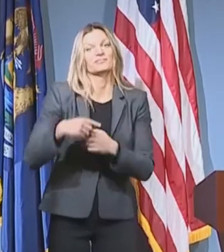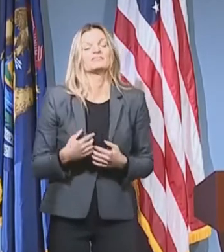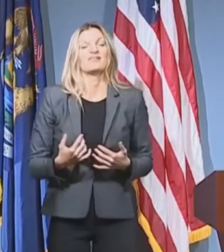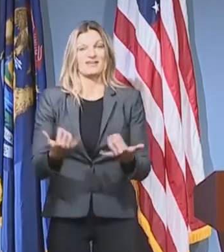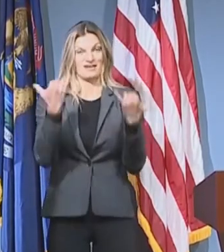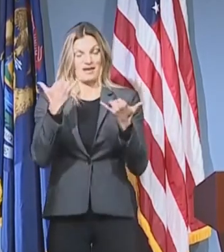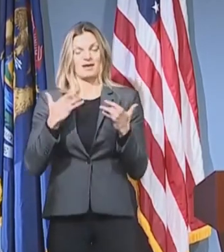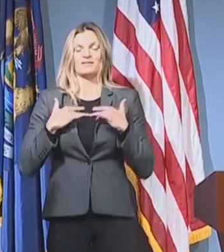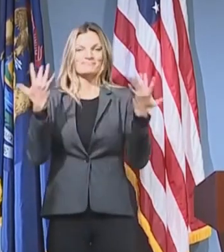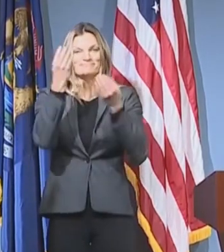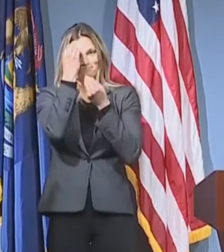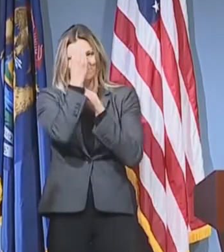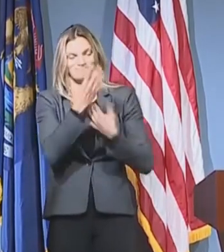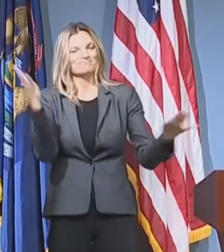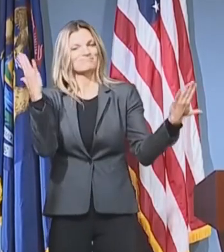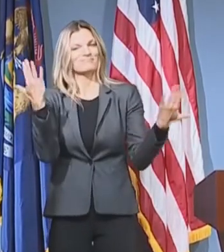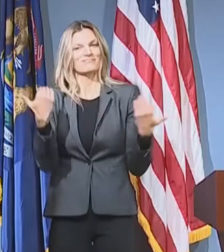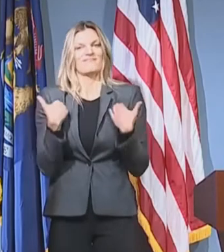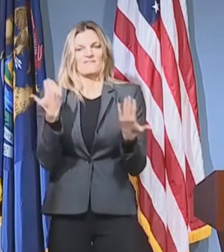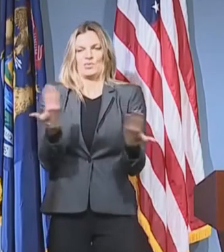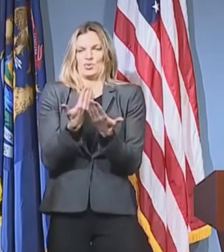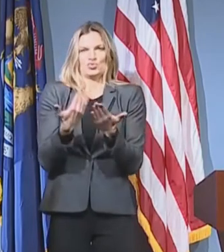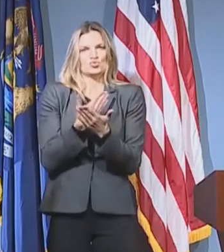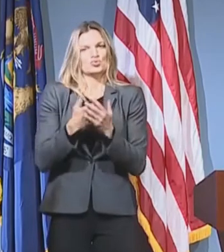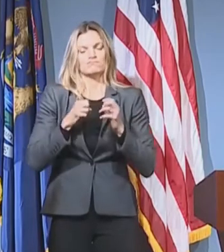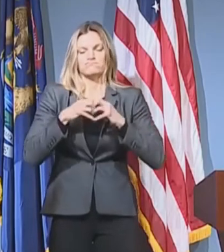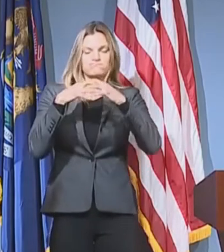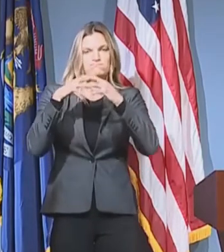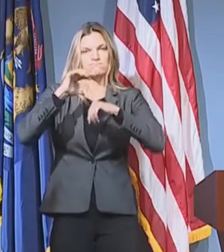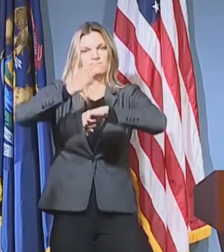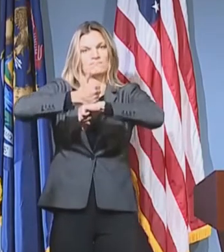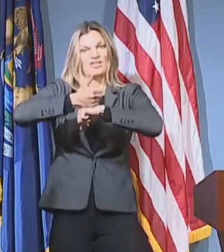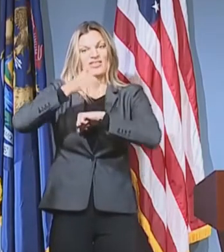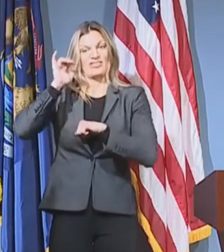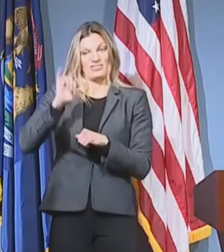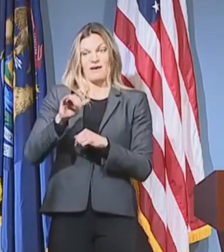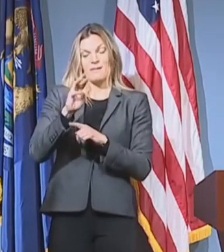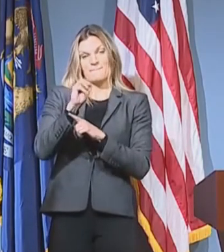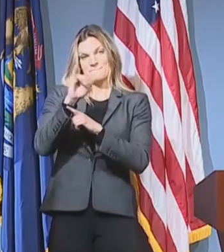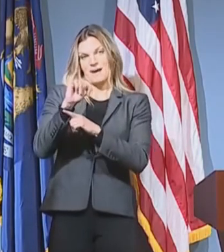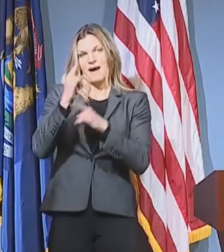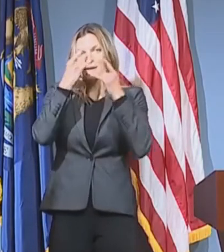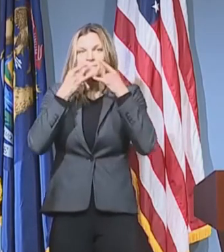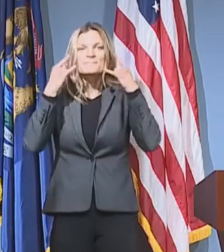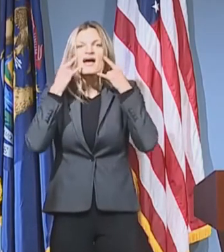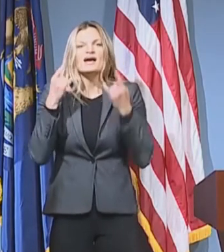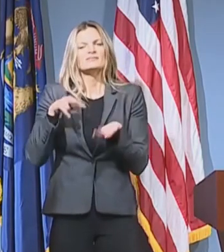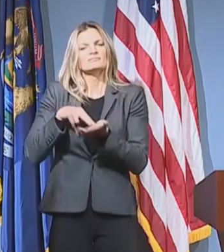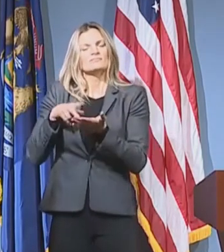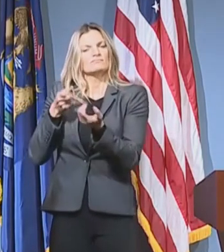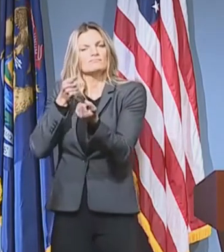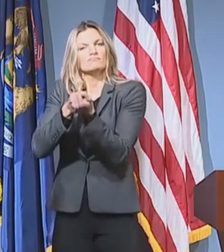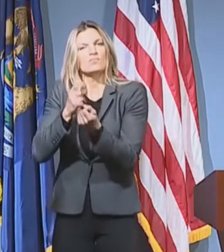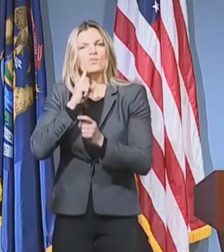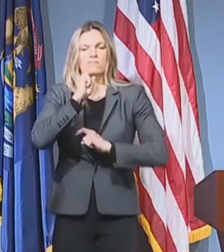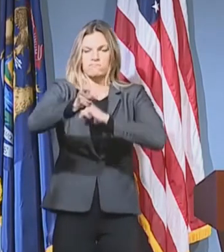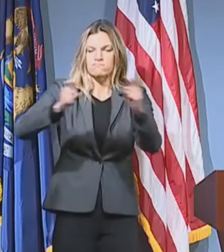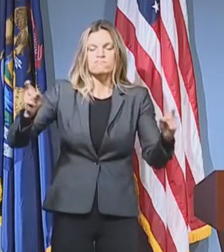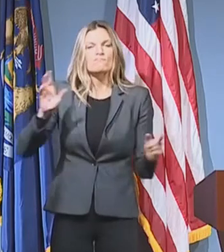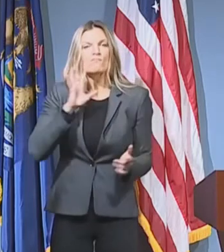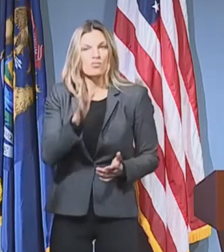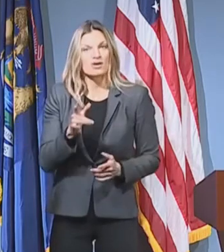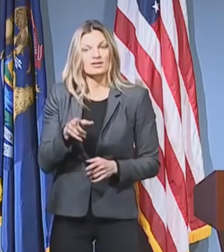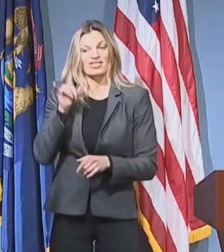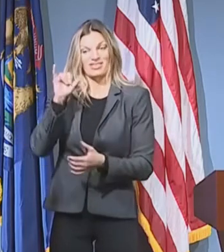the My Mask Aid Project. This project is a partnership, a partnership involving the state of Michigan,